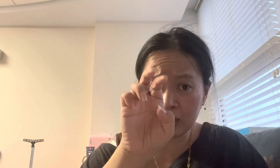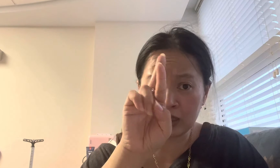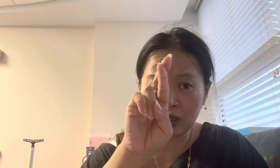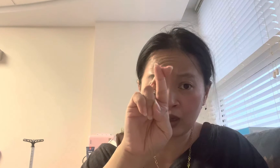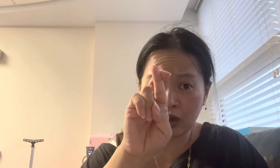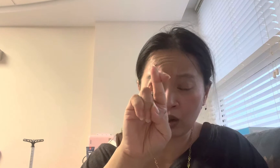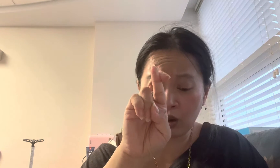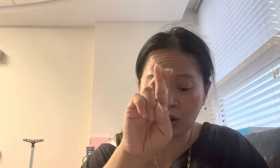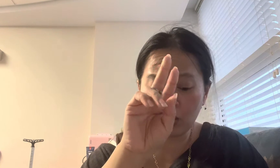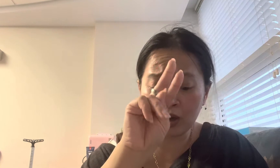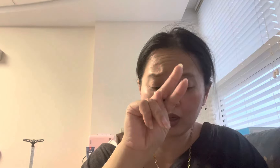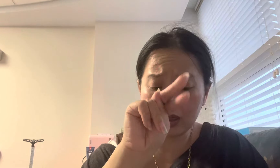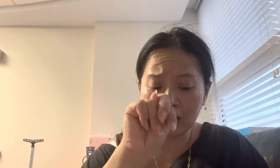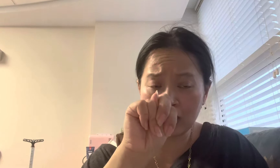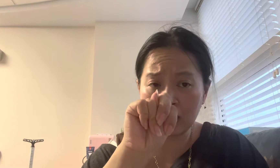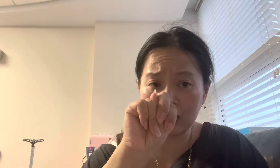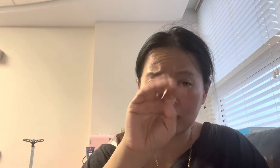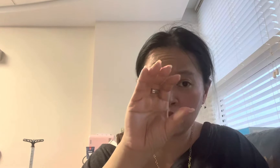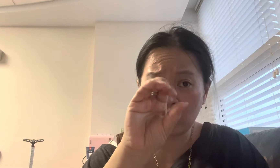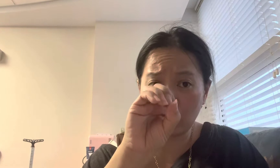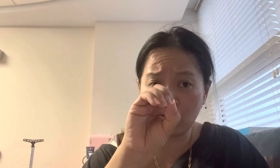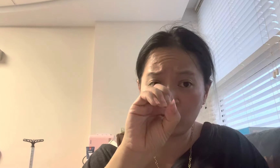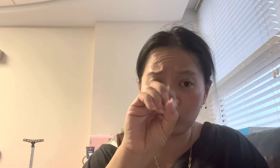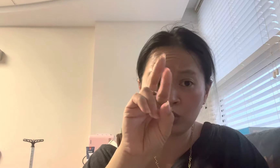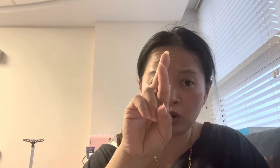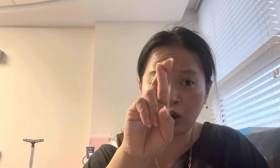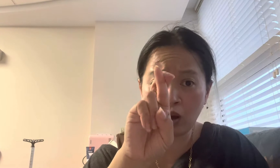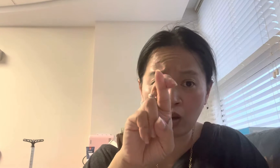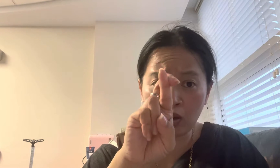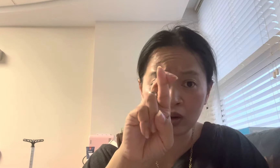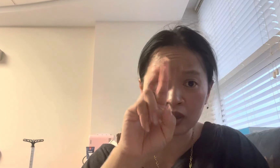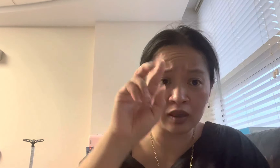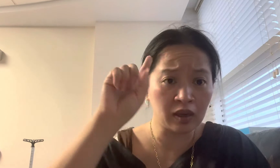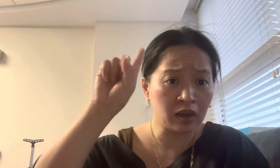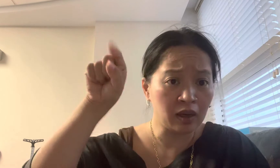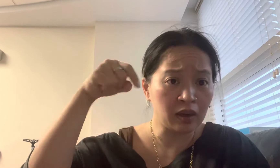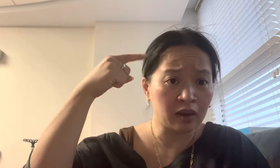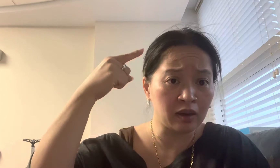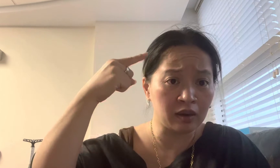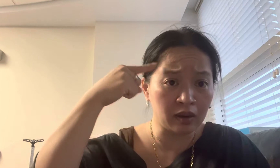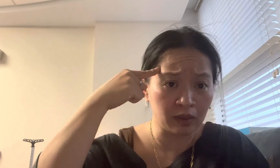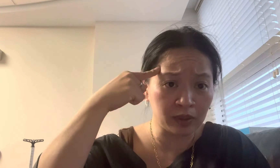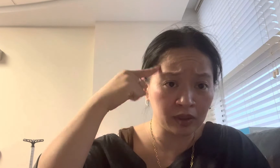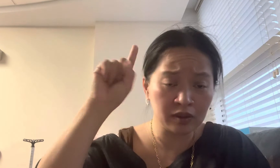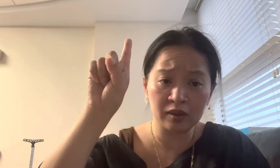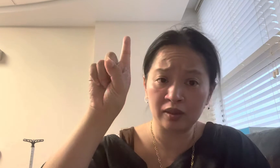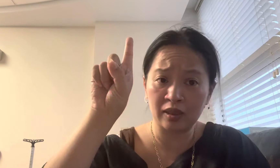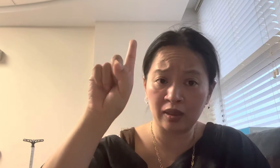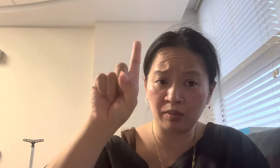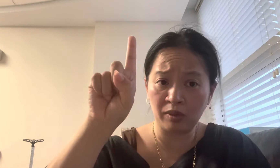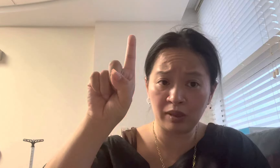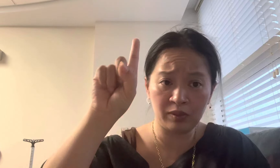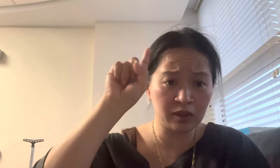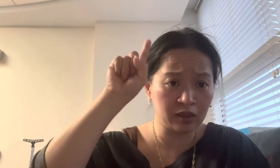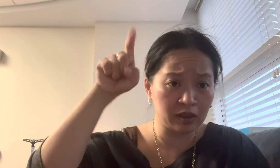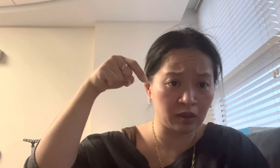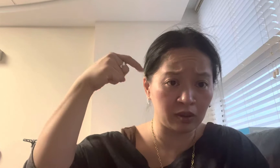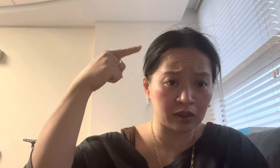-R-N-O-R. Governor, you take your pointy finger, go in a